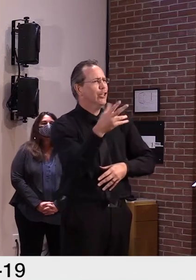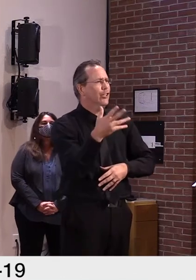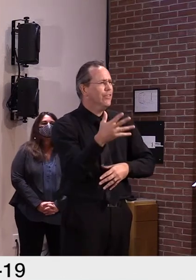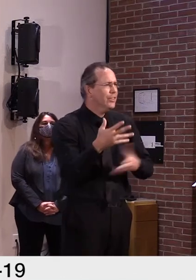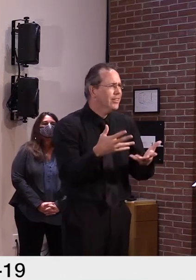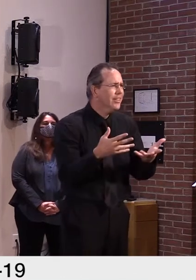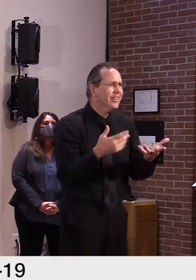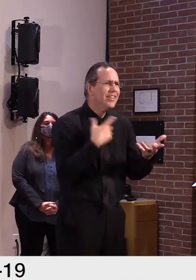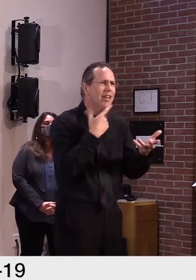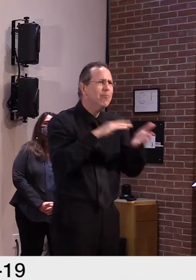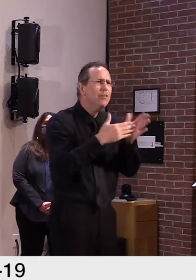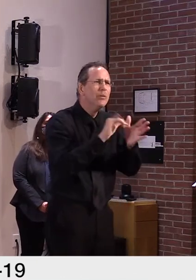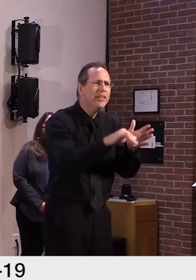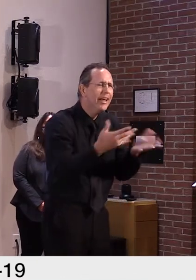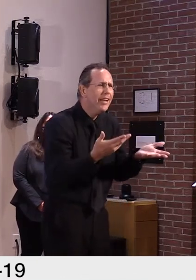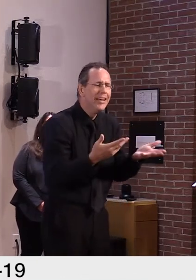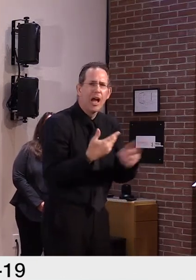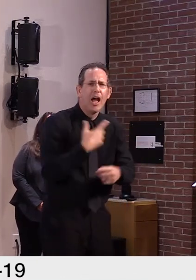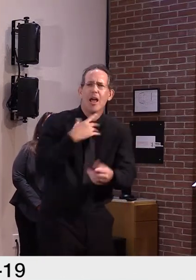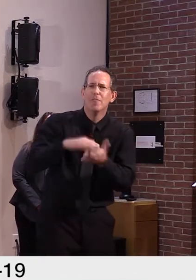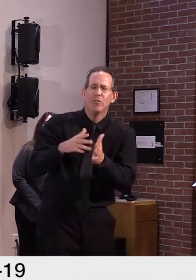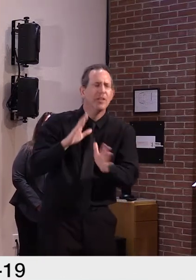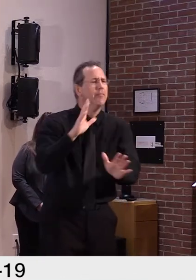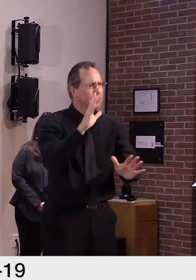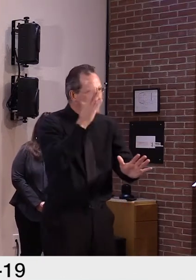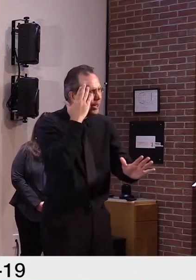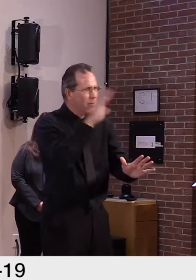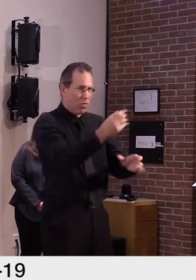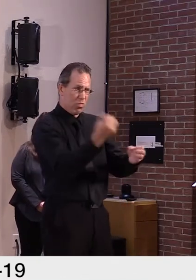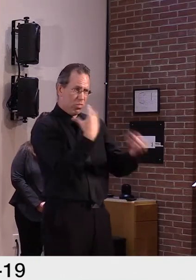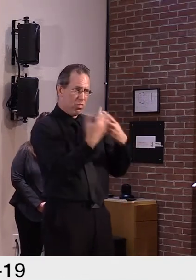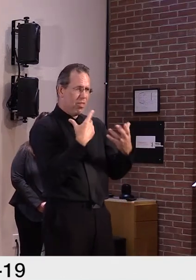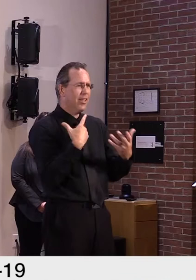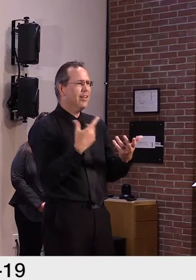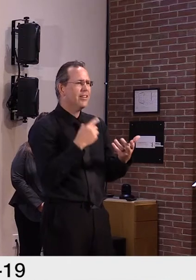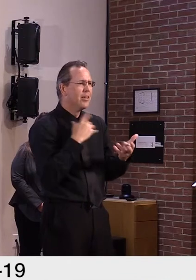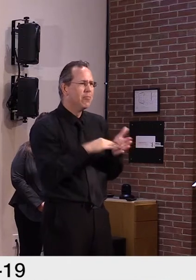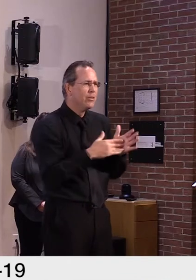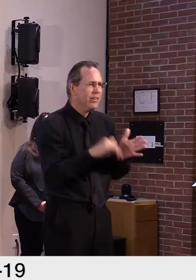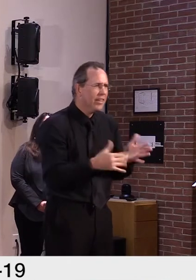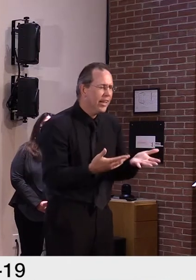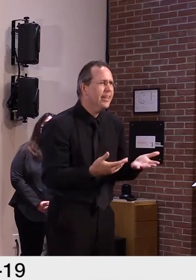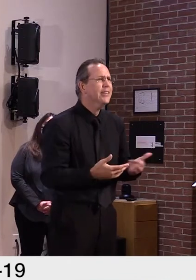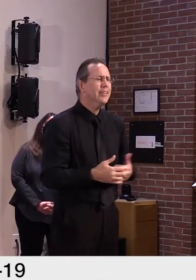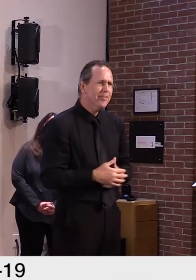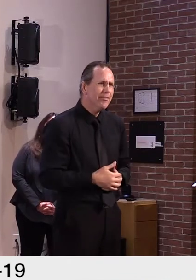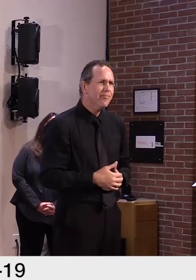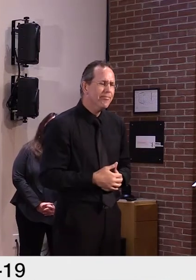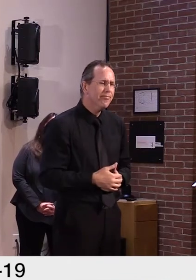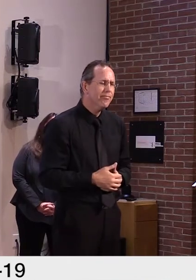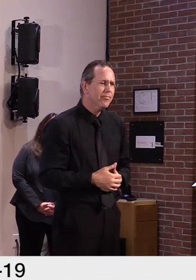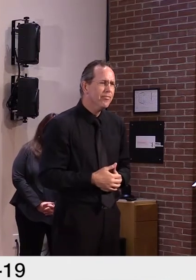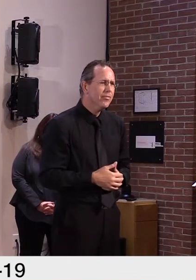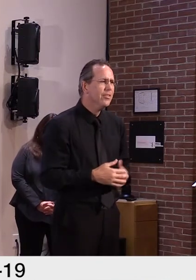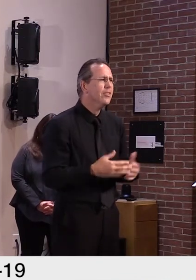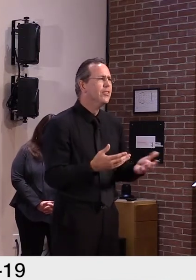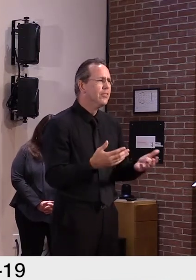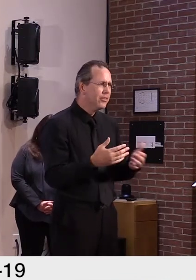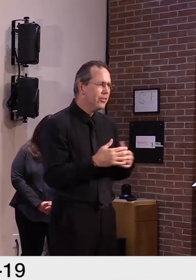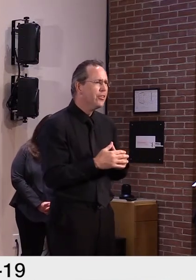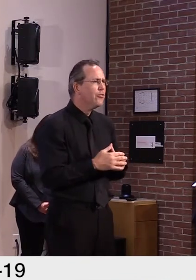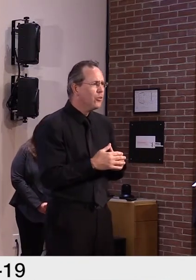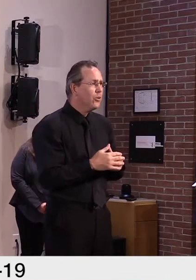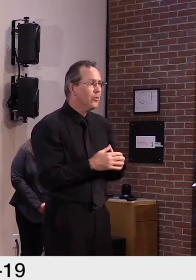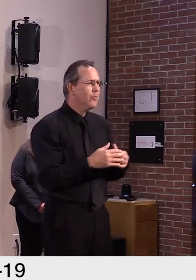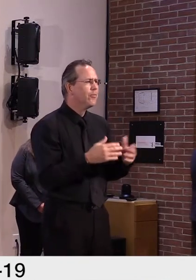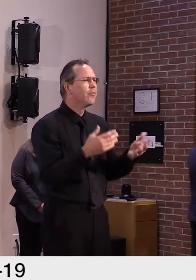Unanticipated consequence. So I just want to make sure that people understand that the percentage of people who have any kind of